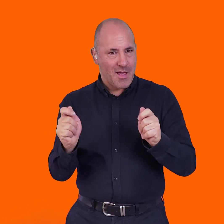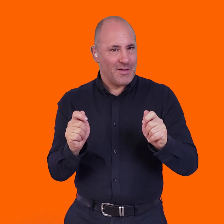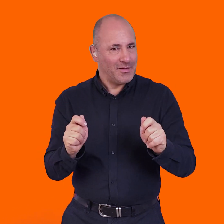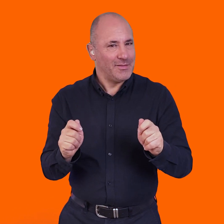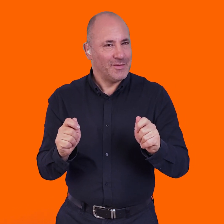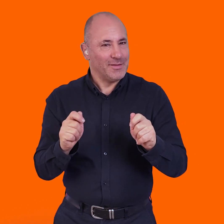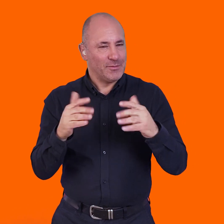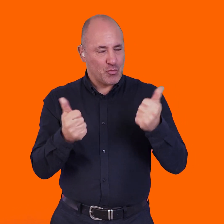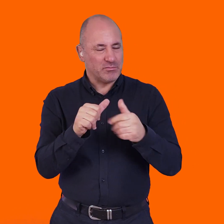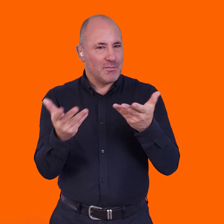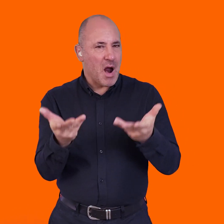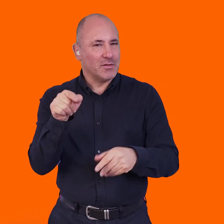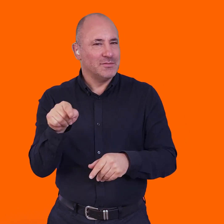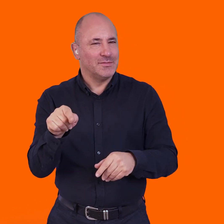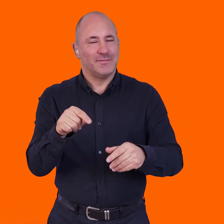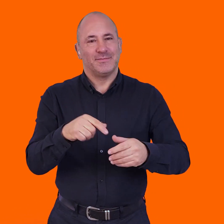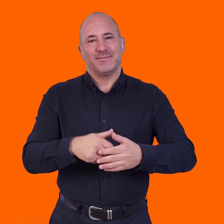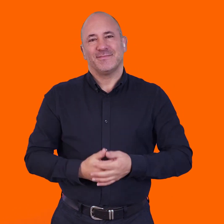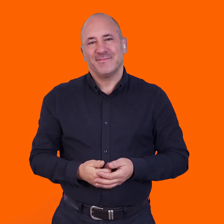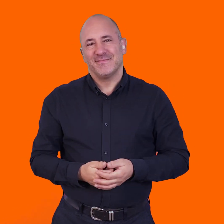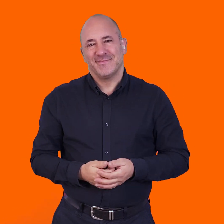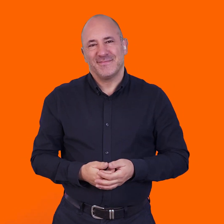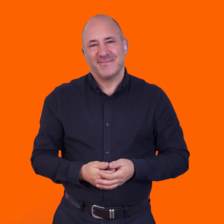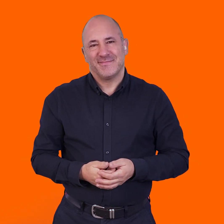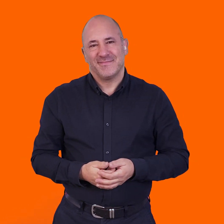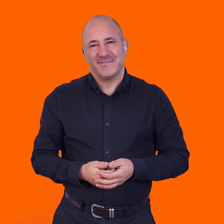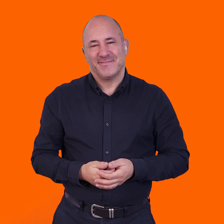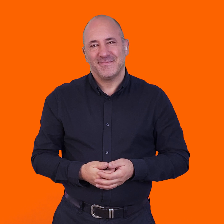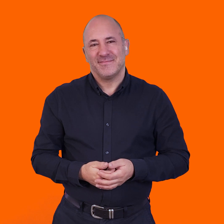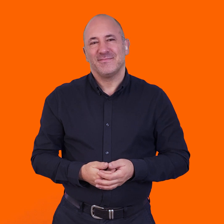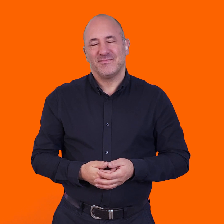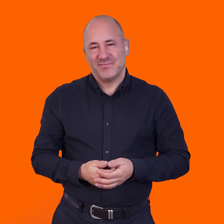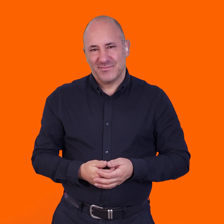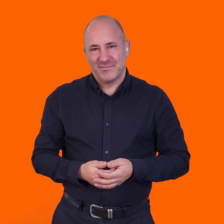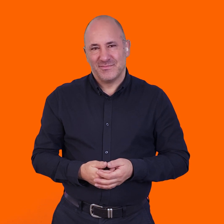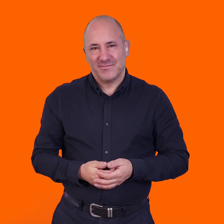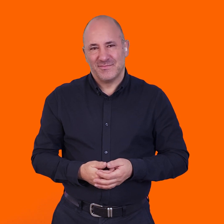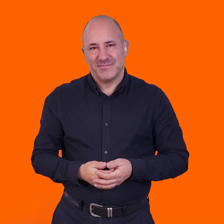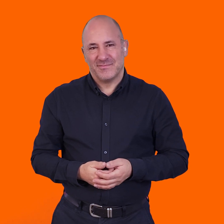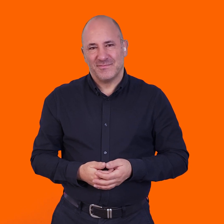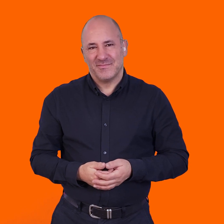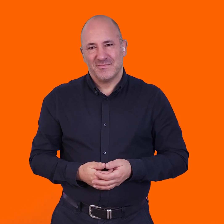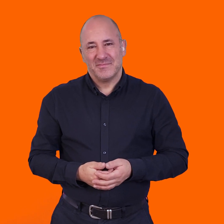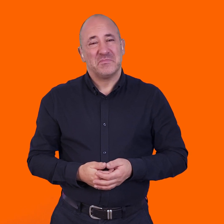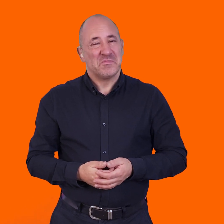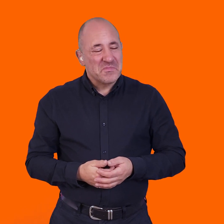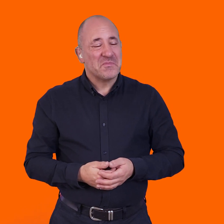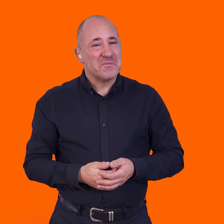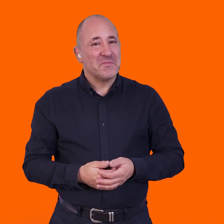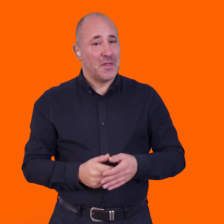without overboggling it with all of the tech that we can, you know? Yeah. And, in